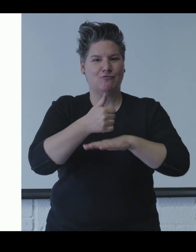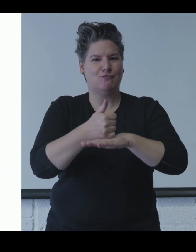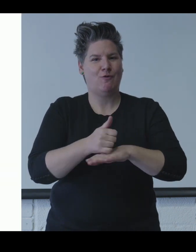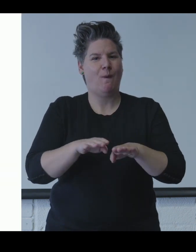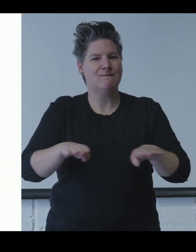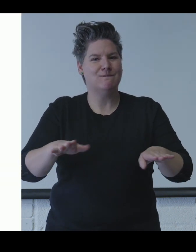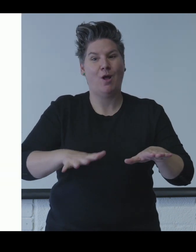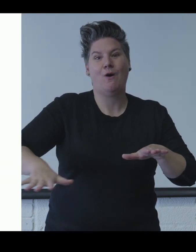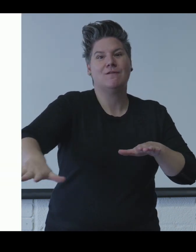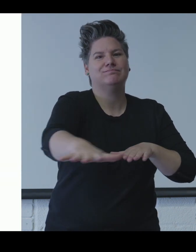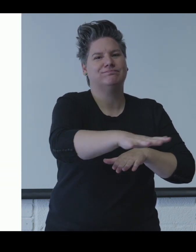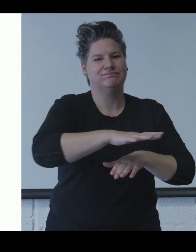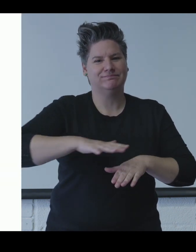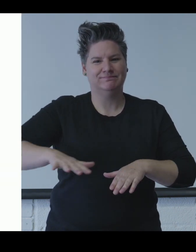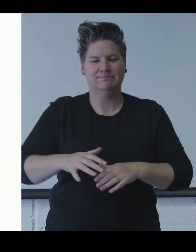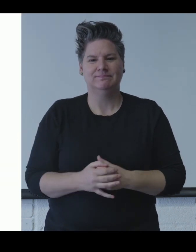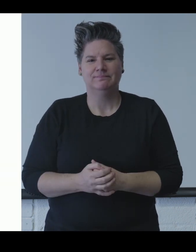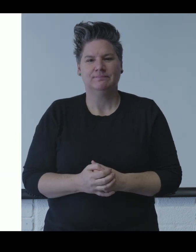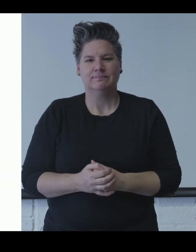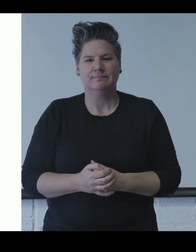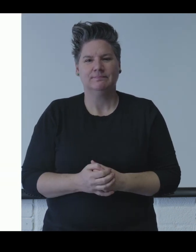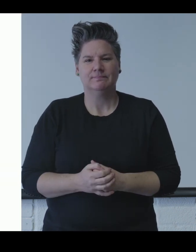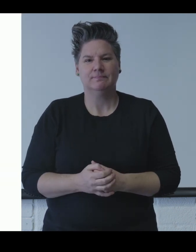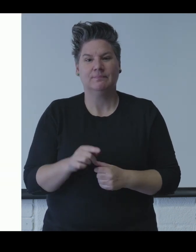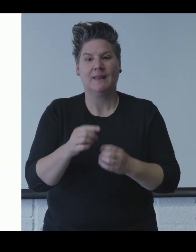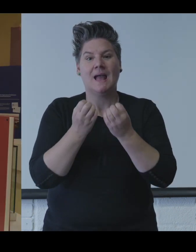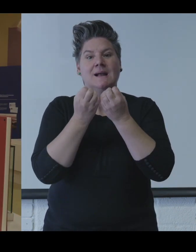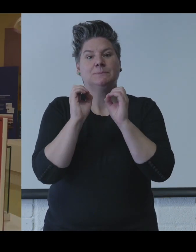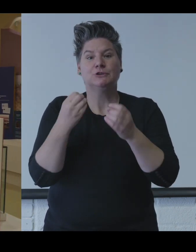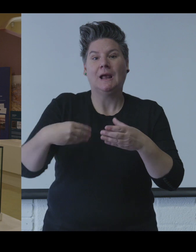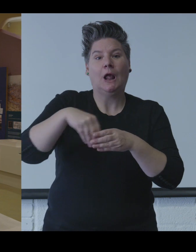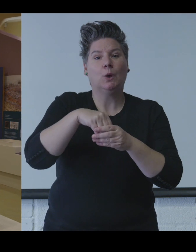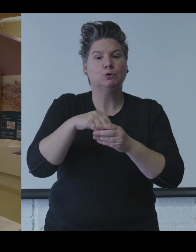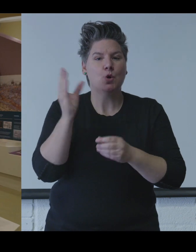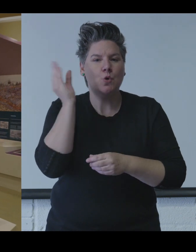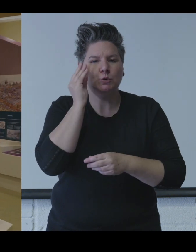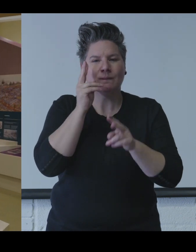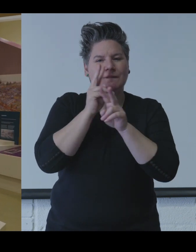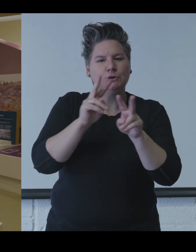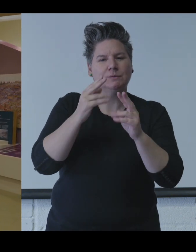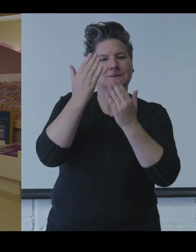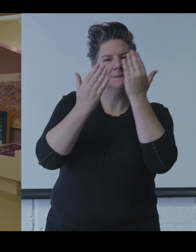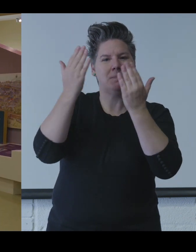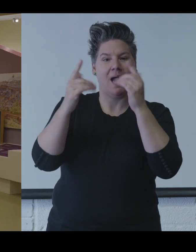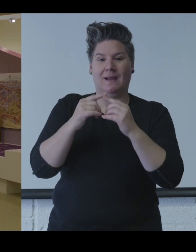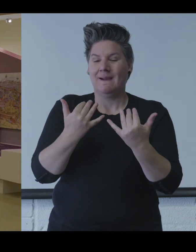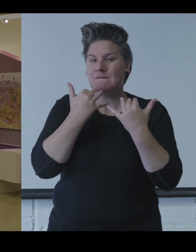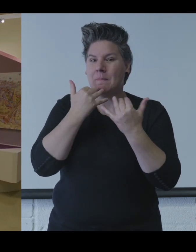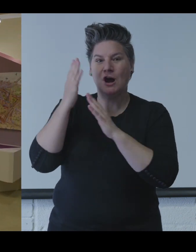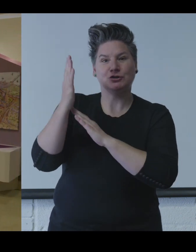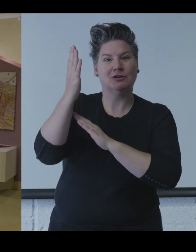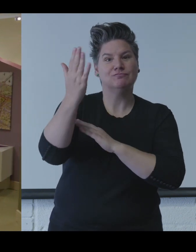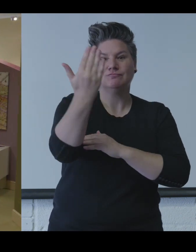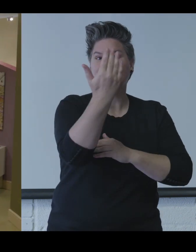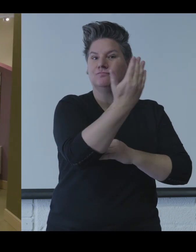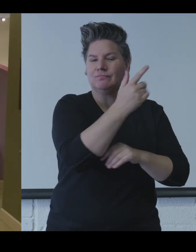There is an audio loop in the Bluecoat School heritage building. On the right of the reception desk is the start of the exhibition and